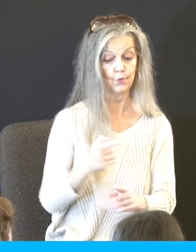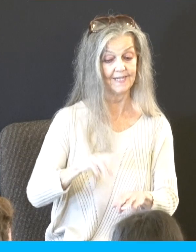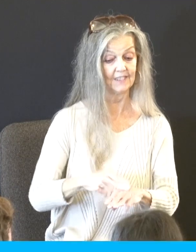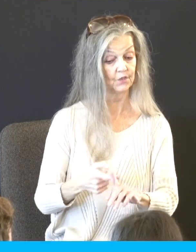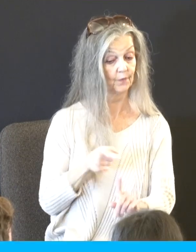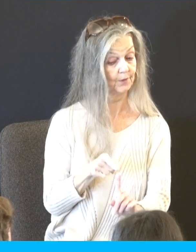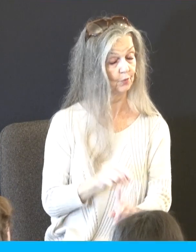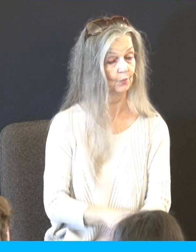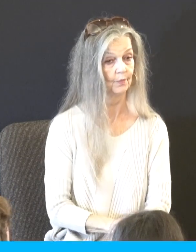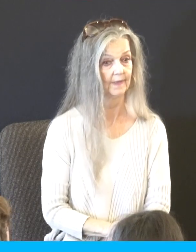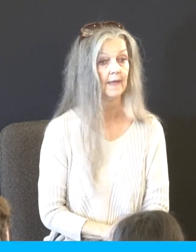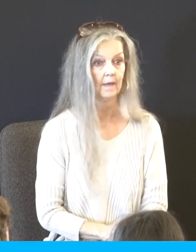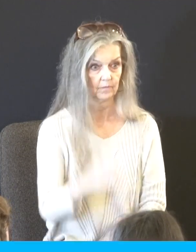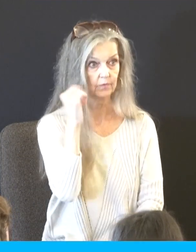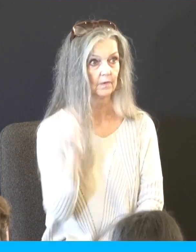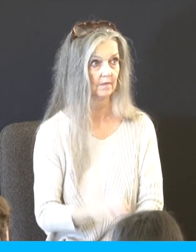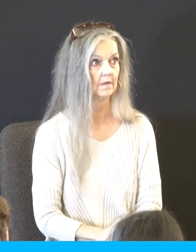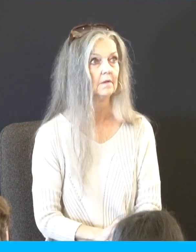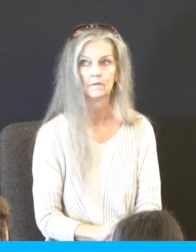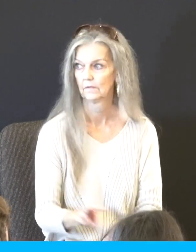here, Moses would have looked out and gone, smoke them.